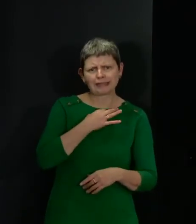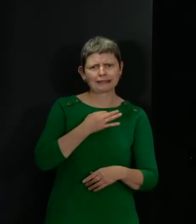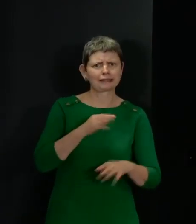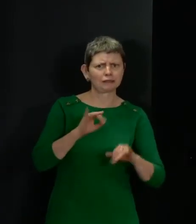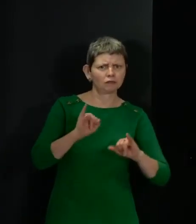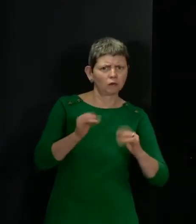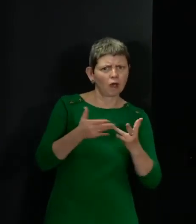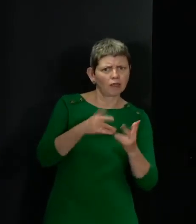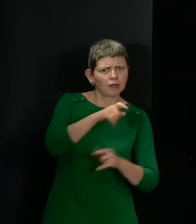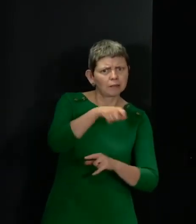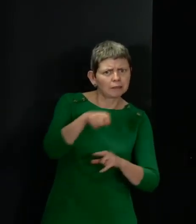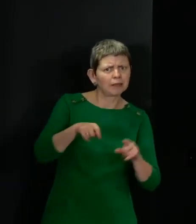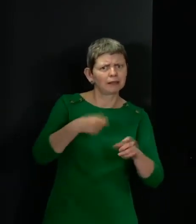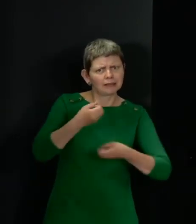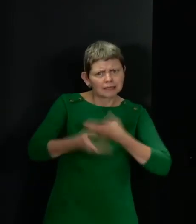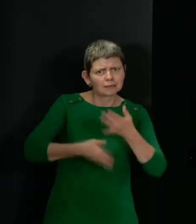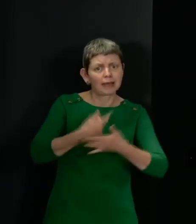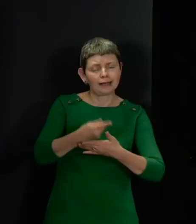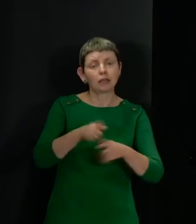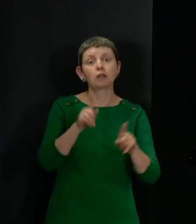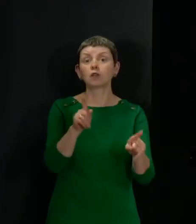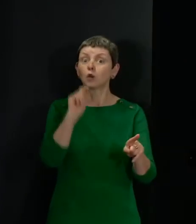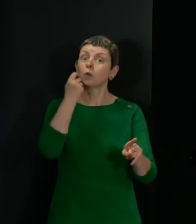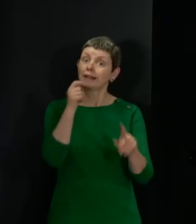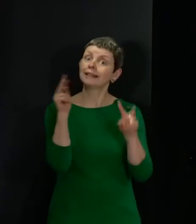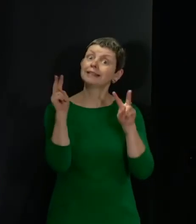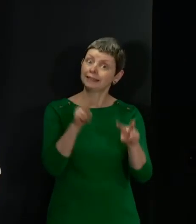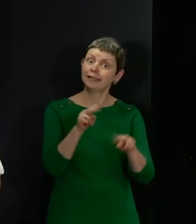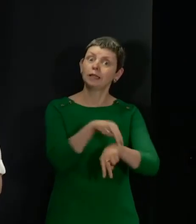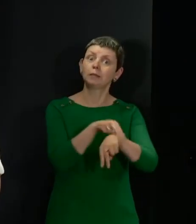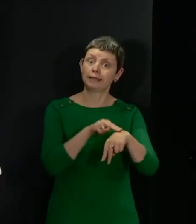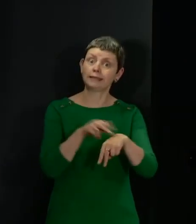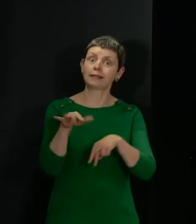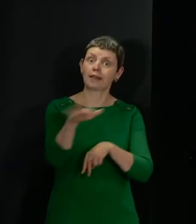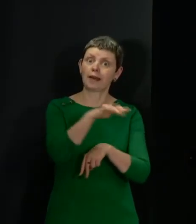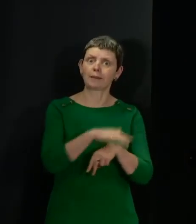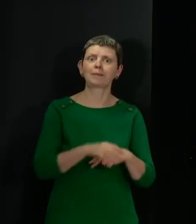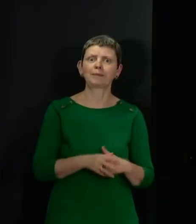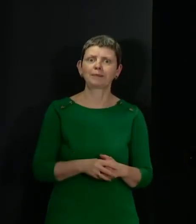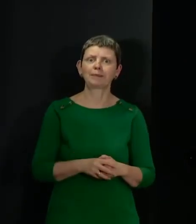see a significant visible presence at these areas.